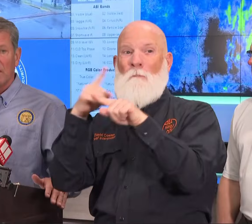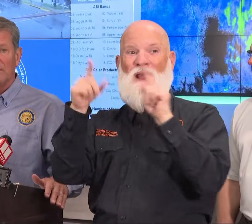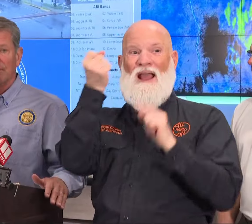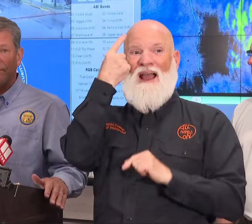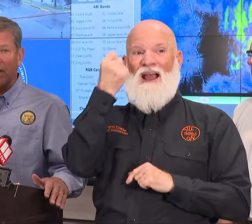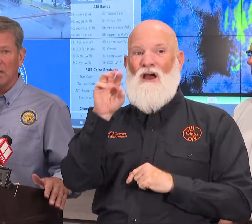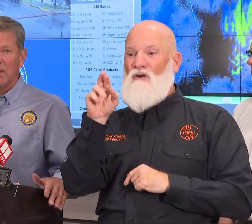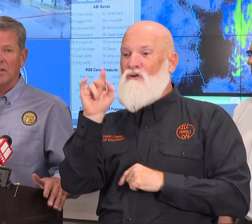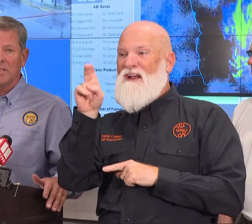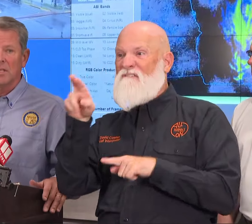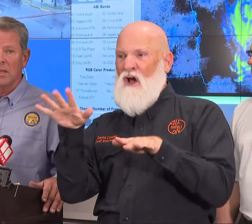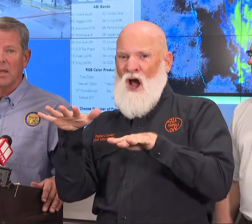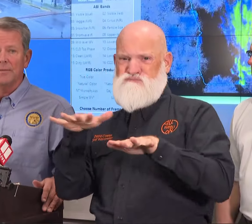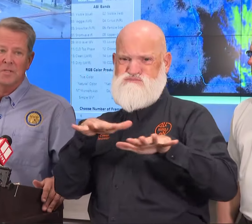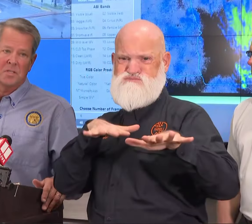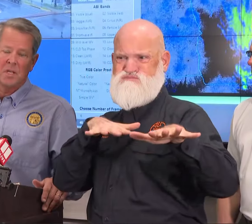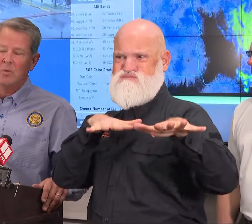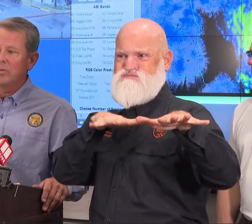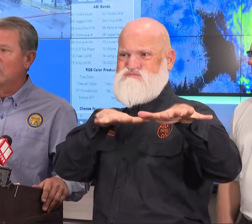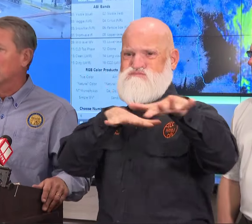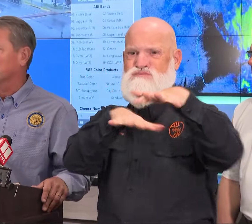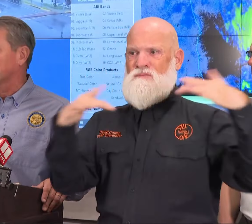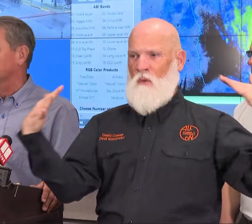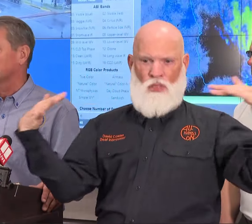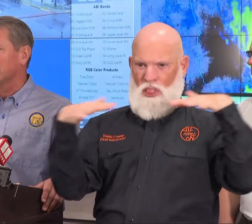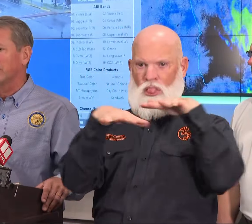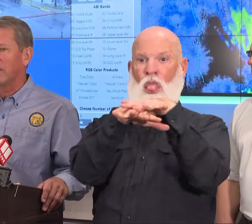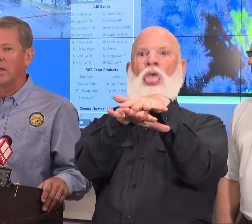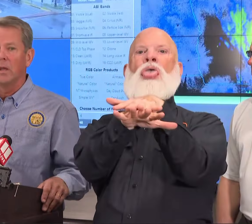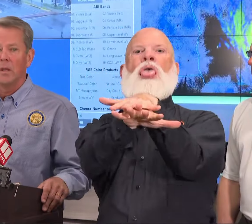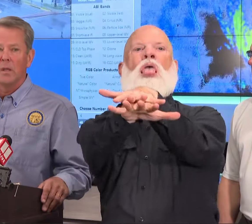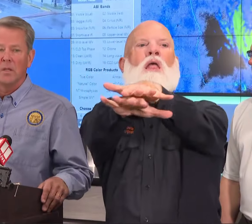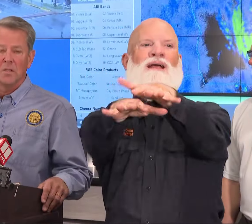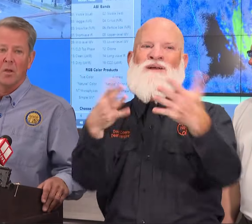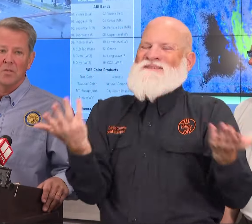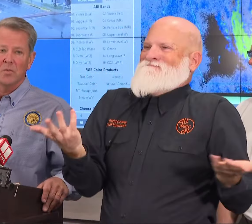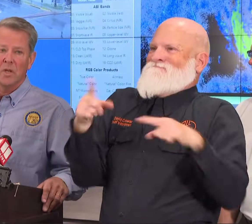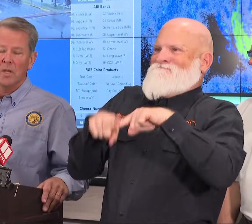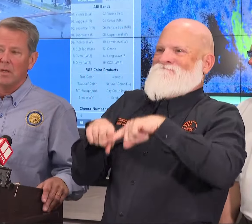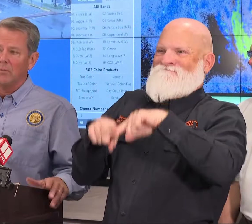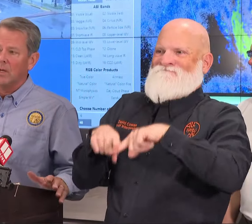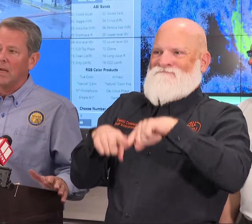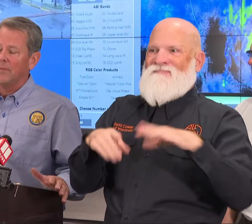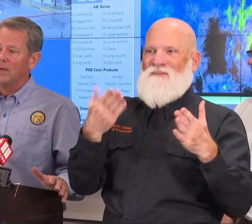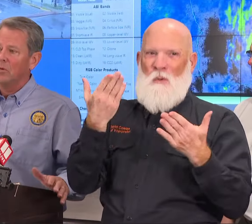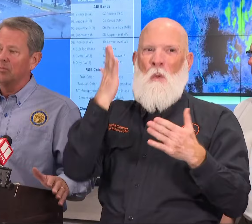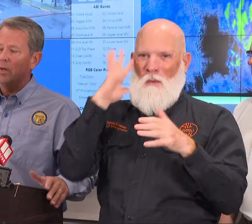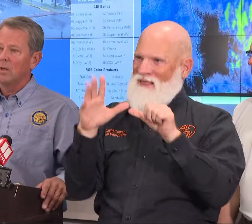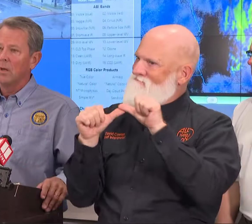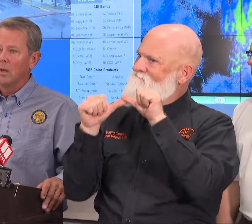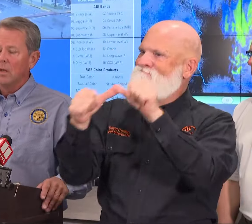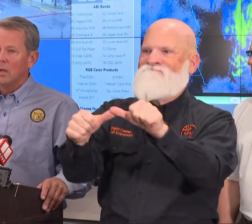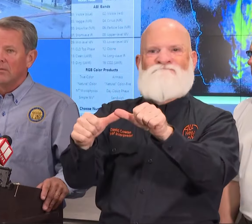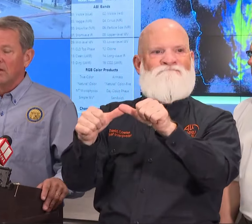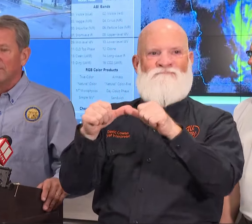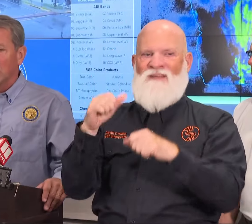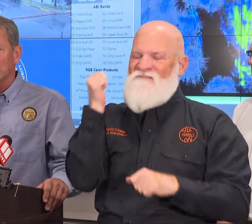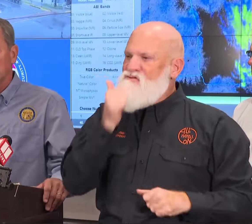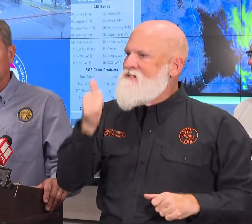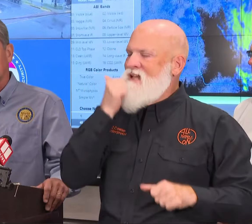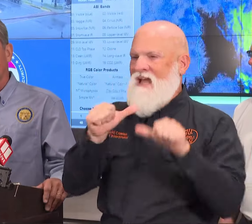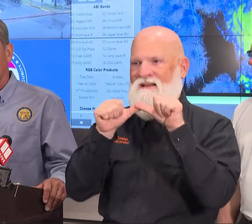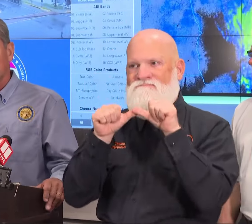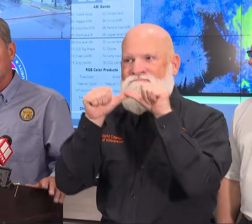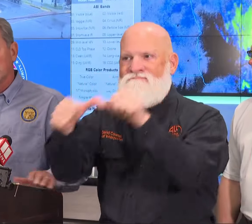long as we need it. I can guarantee you that. And this team will be working every single day as long as we need it. I mean, I think we've been very